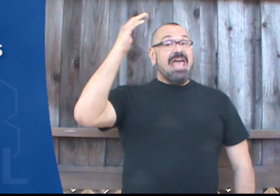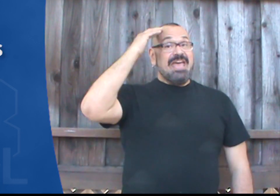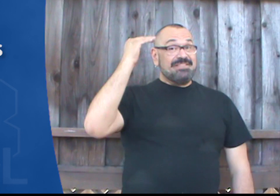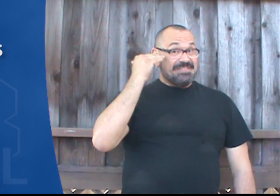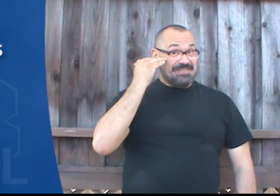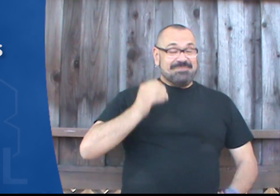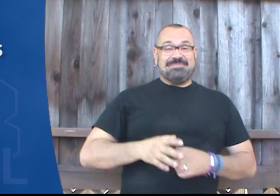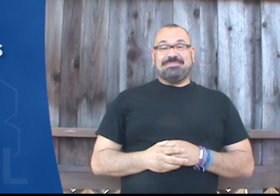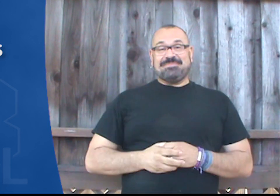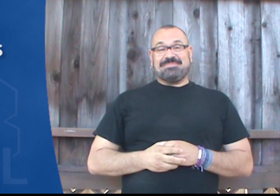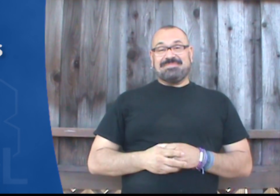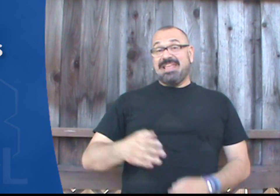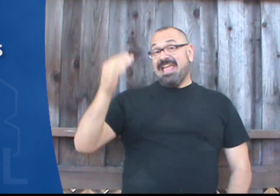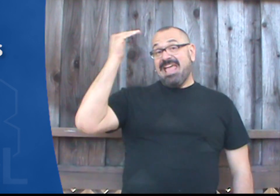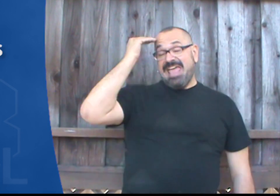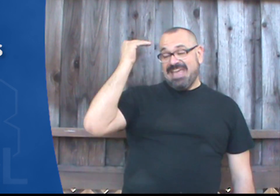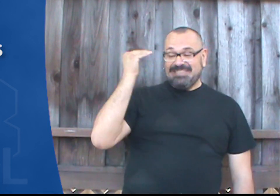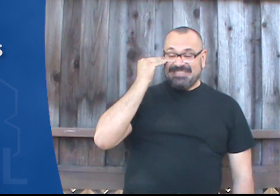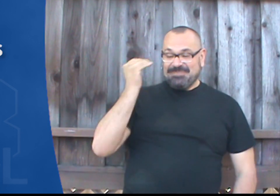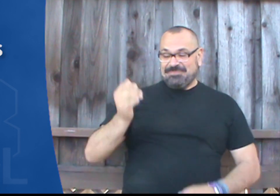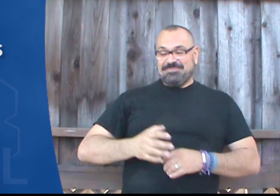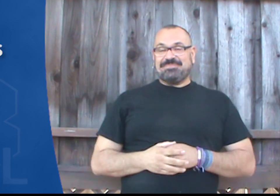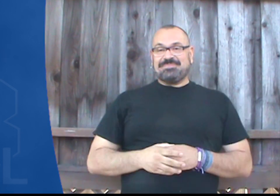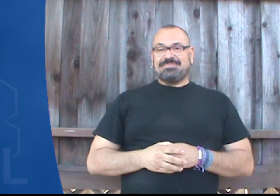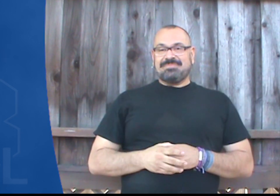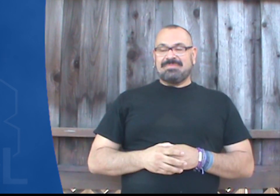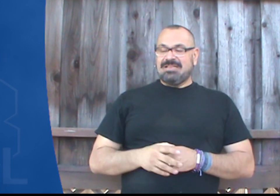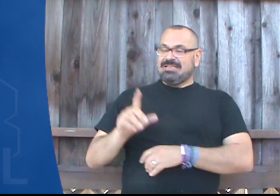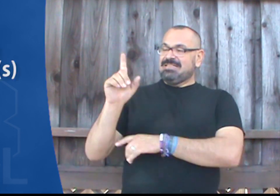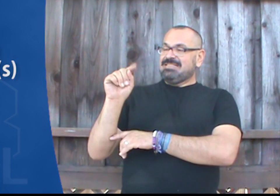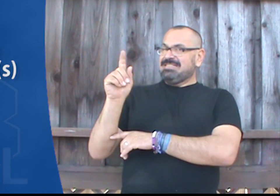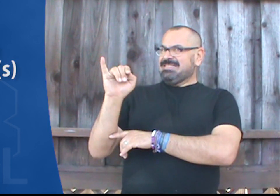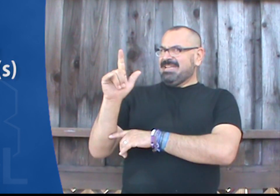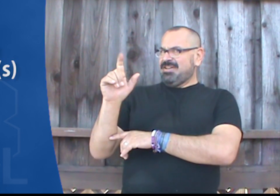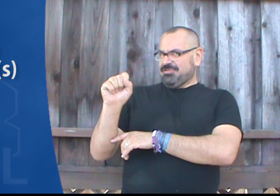Heads, heads, tails,